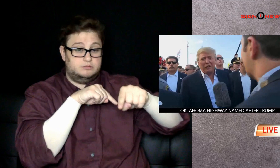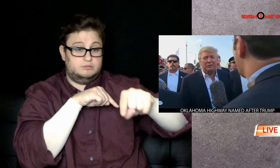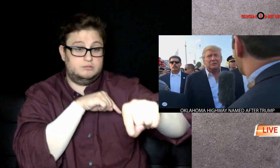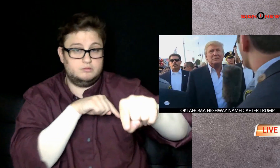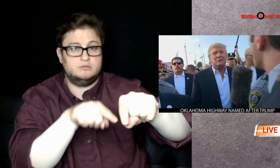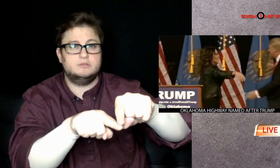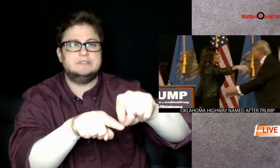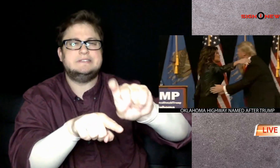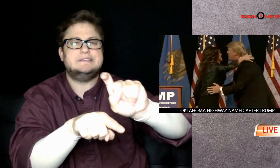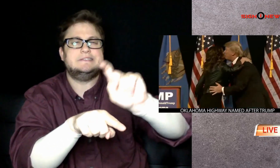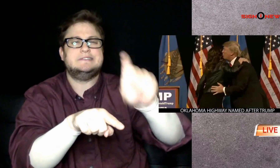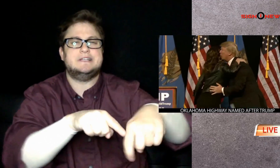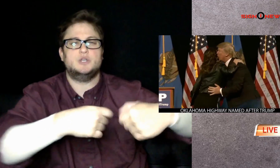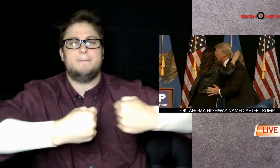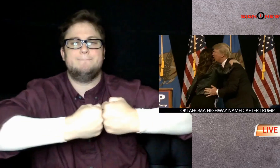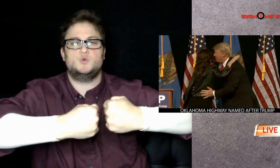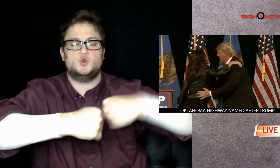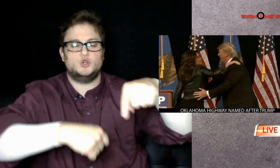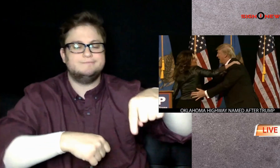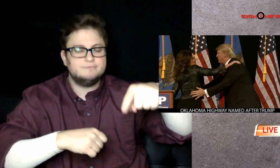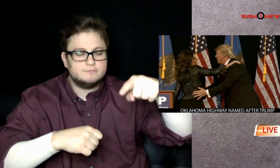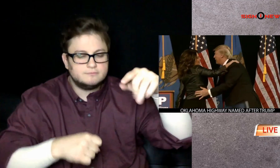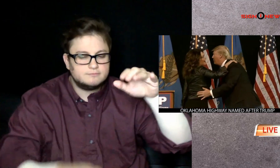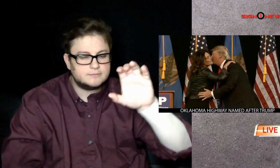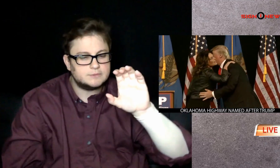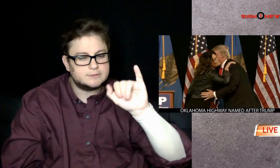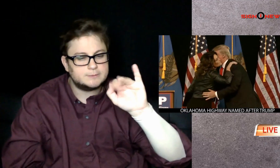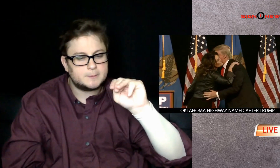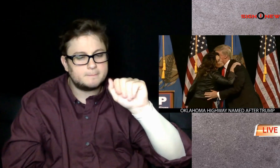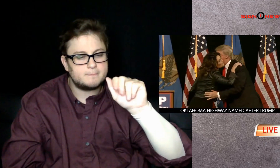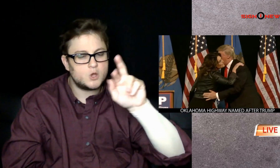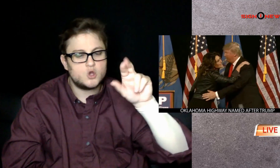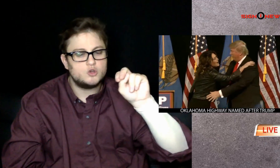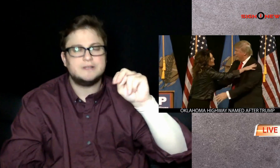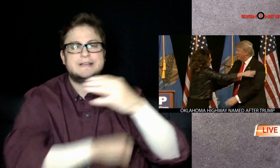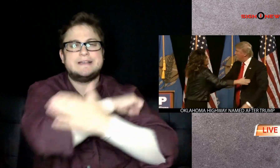Boise City to the Texas border in Cimarron County